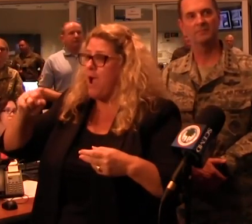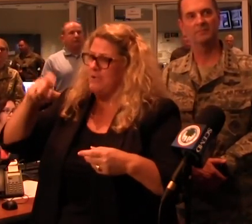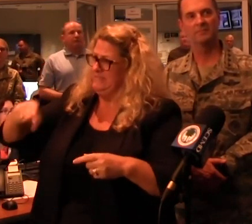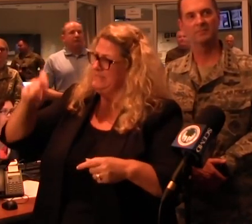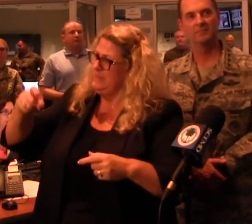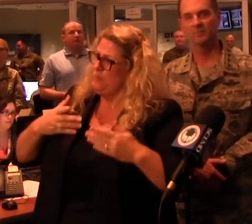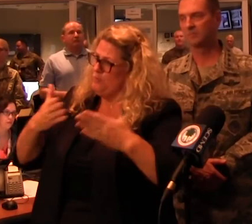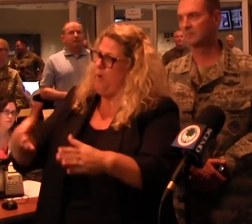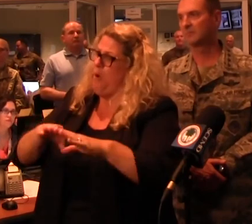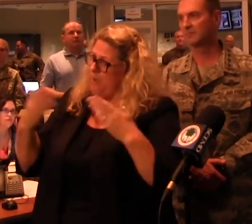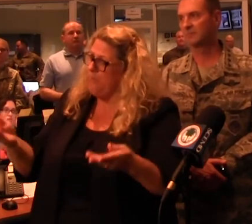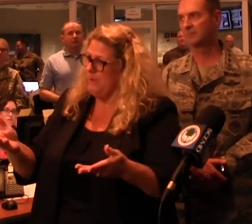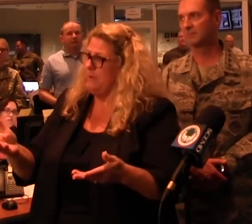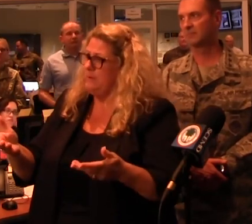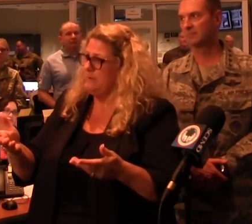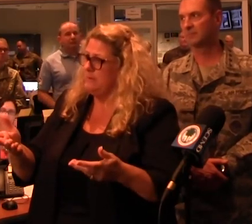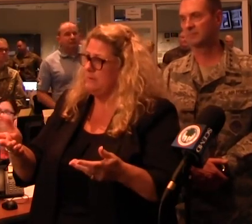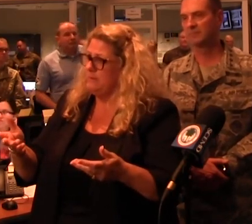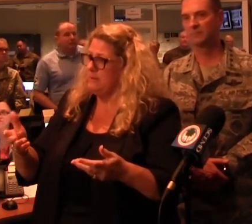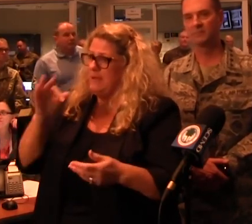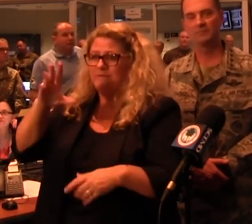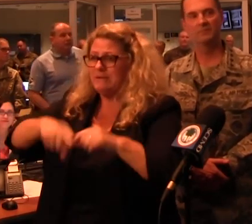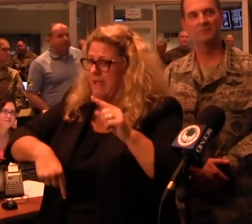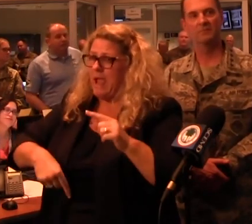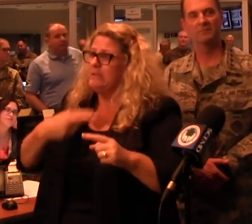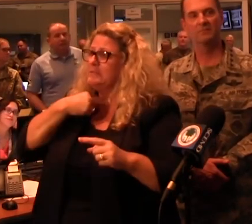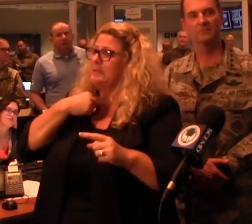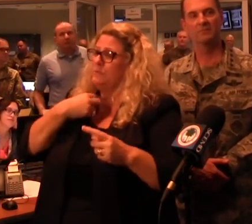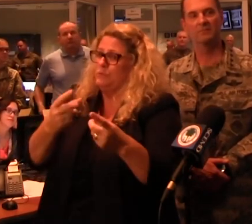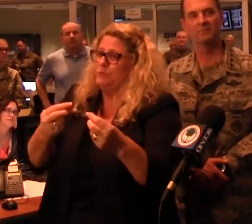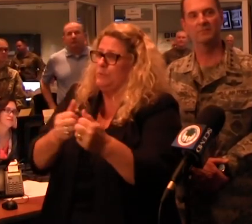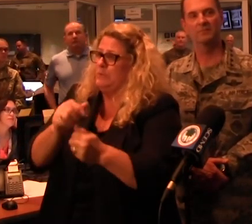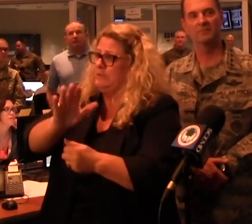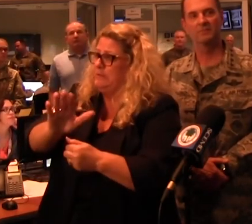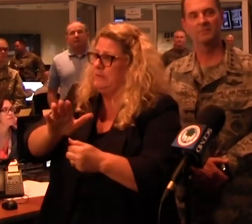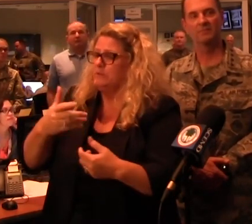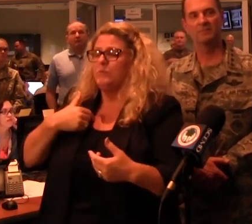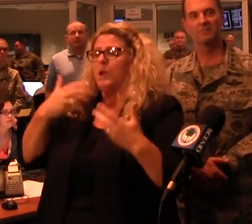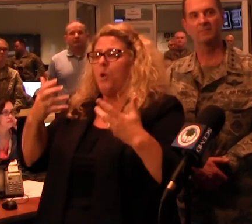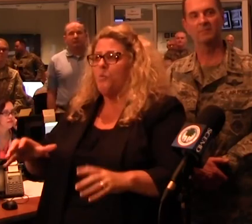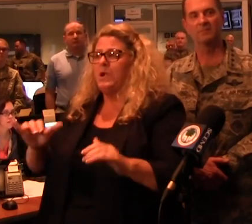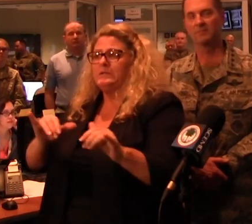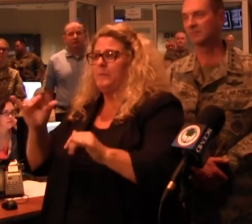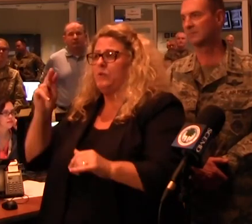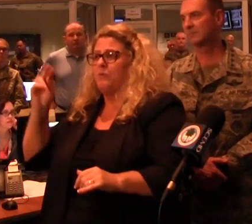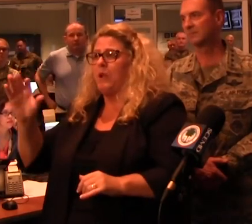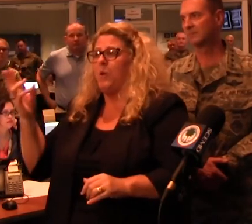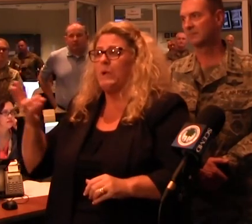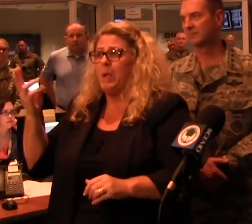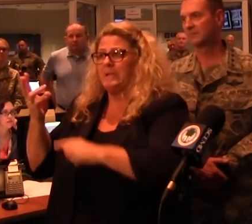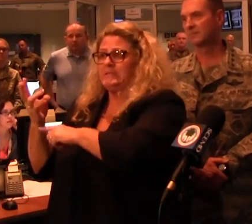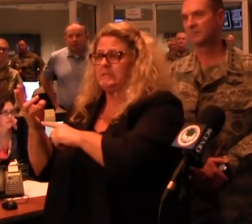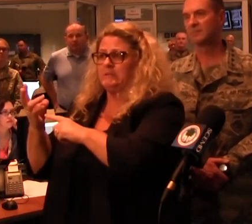a good road you can go in and out on, then you've got a real problem. So we don't want what has happened in North Carolina with Wilmington